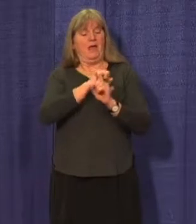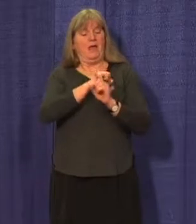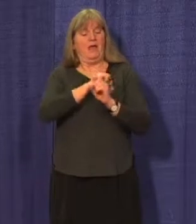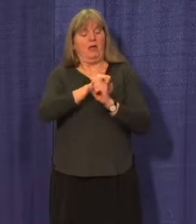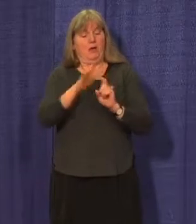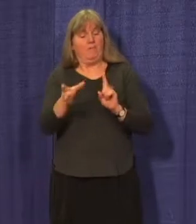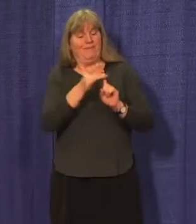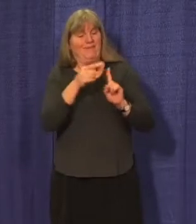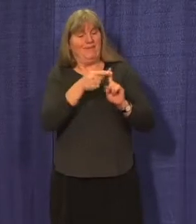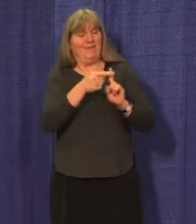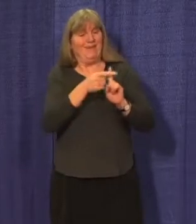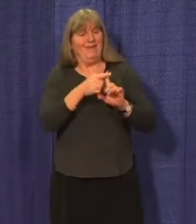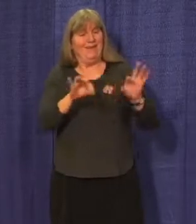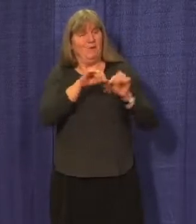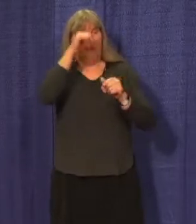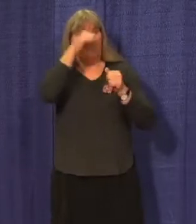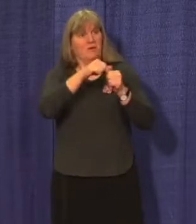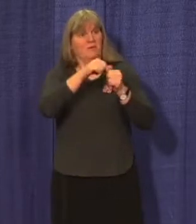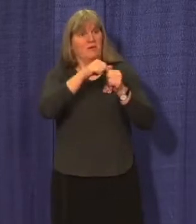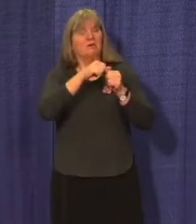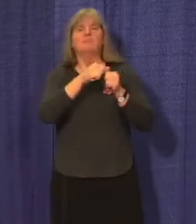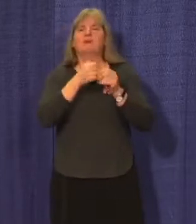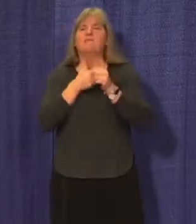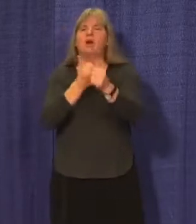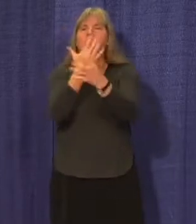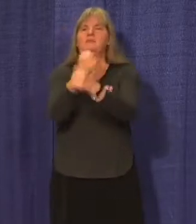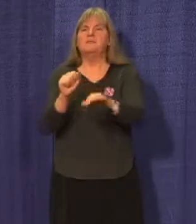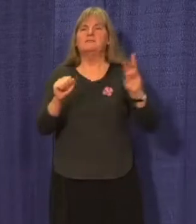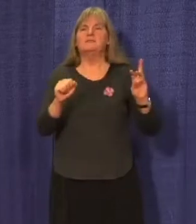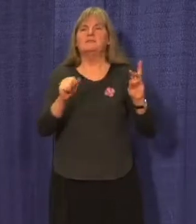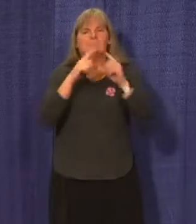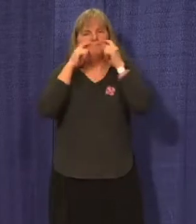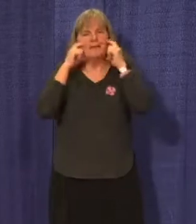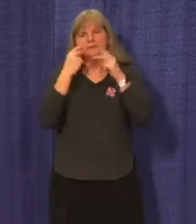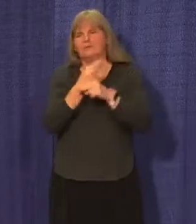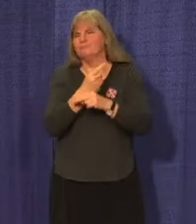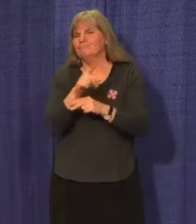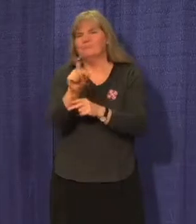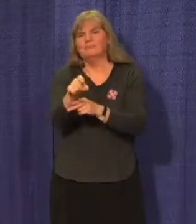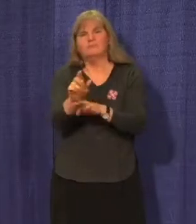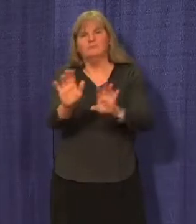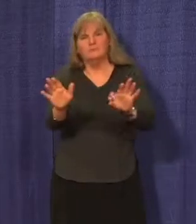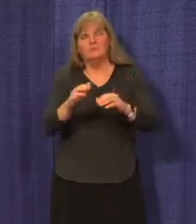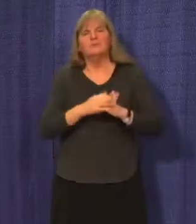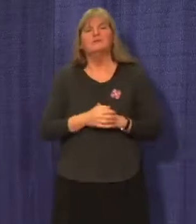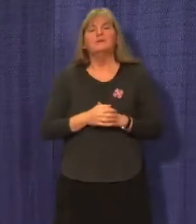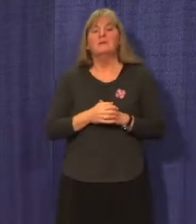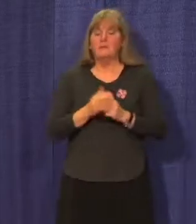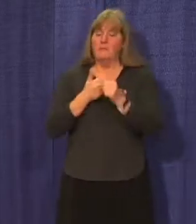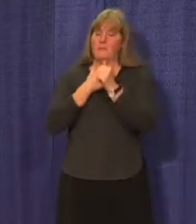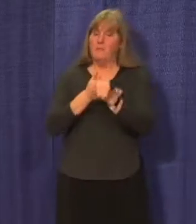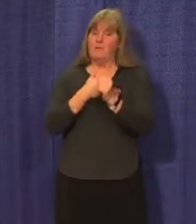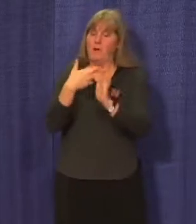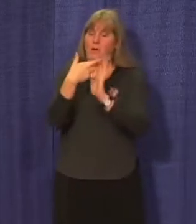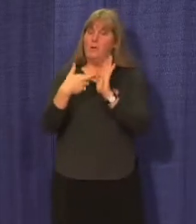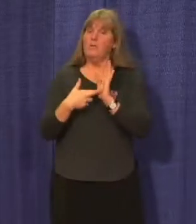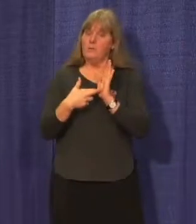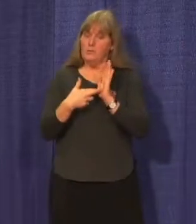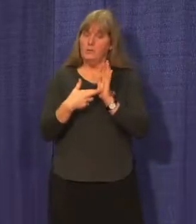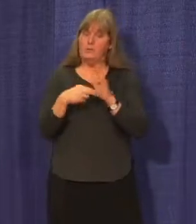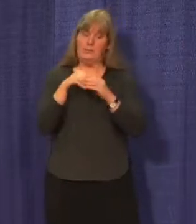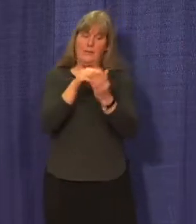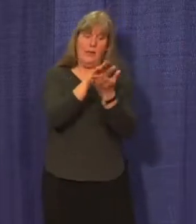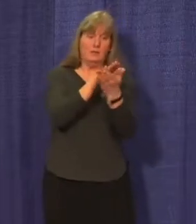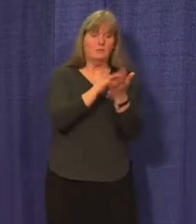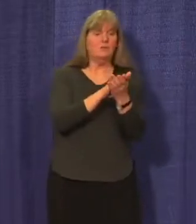and wear our masks. Abiding by the rules has meant that we have been able to support students to continue to